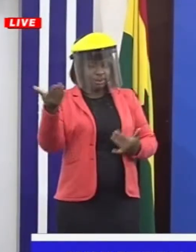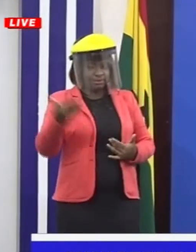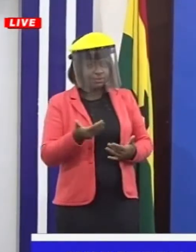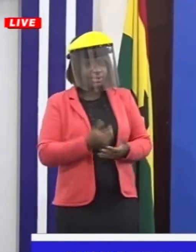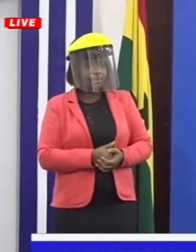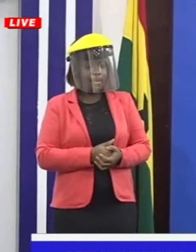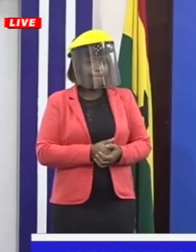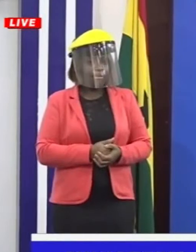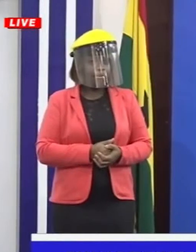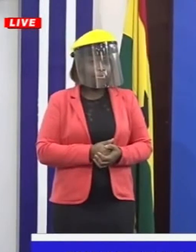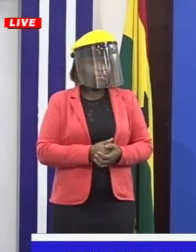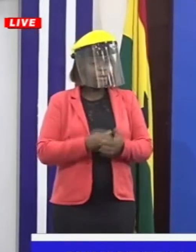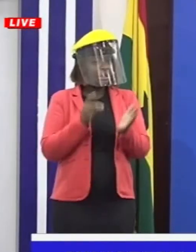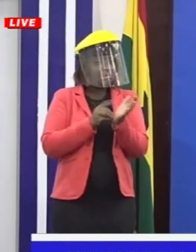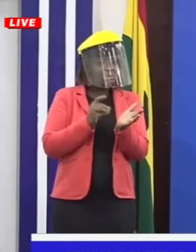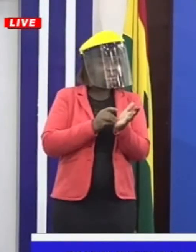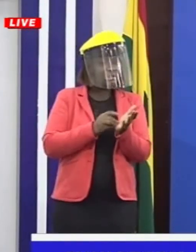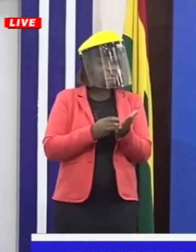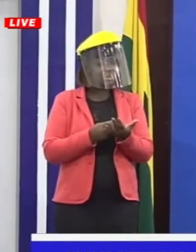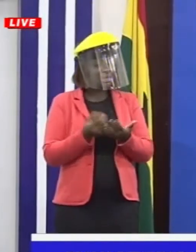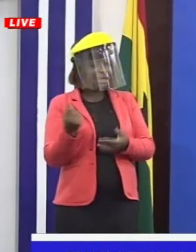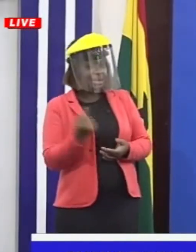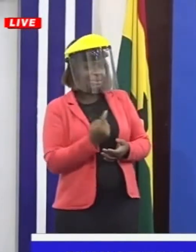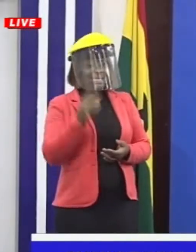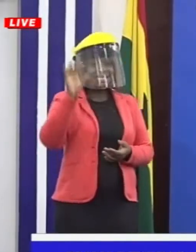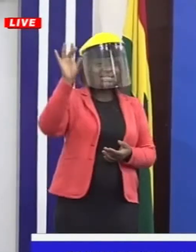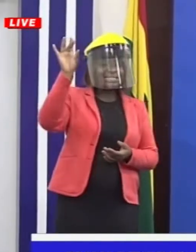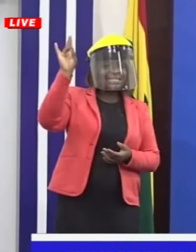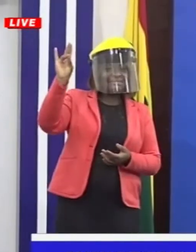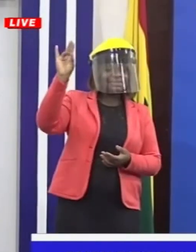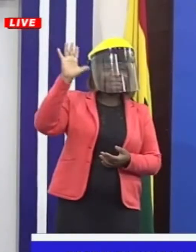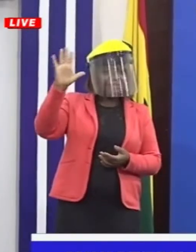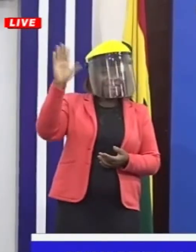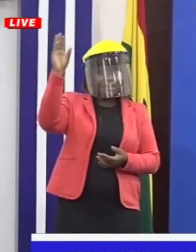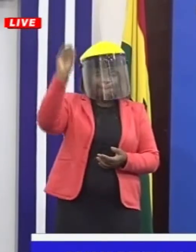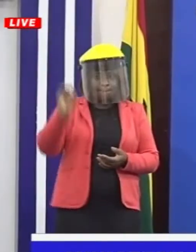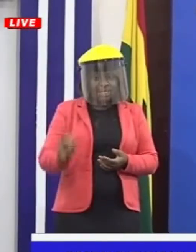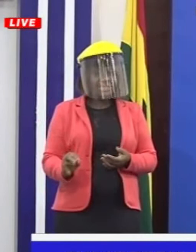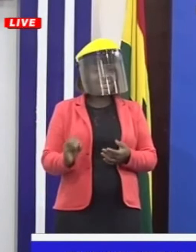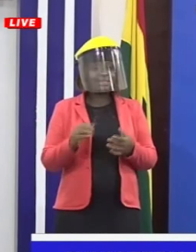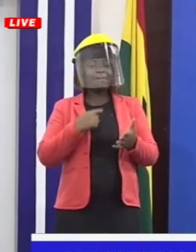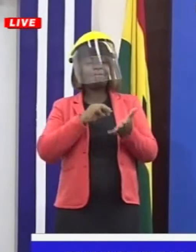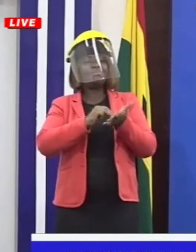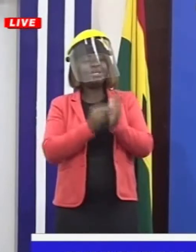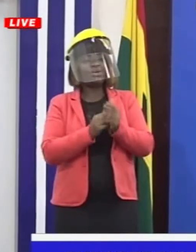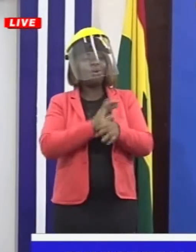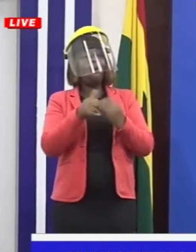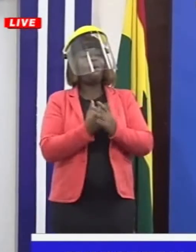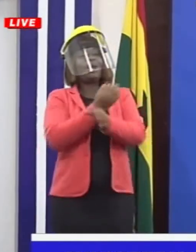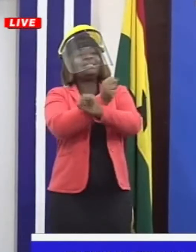doctors to deal with, does 75% recovery rate mean we can go to bed and forget all these cautions?